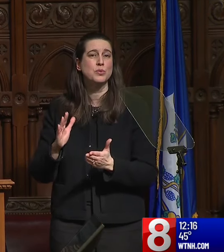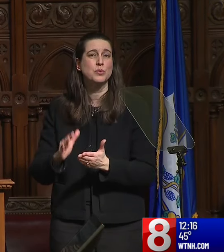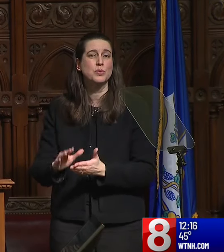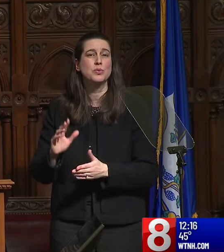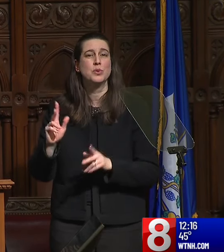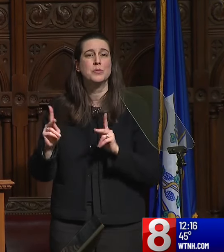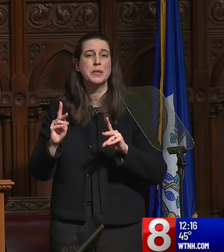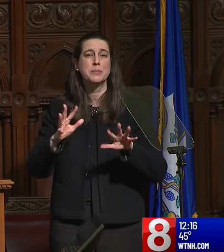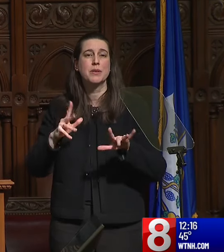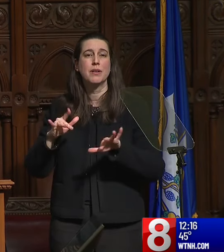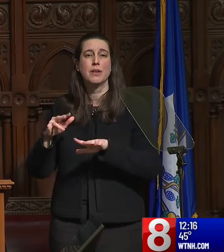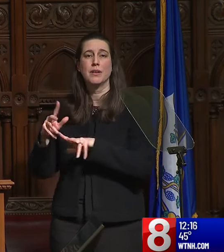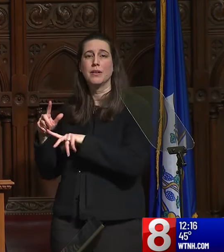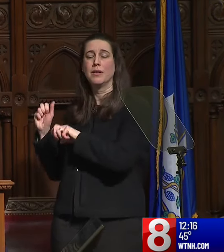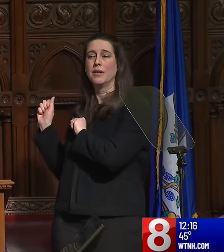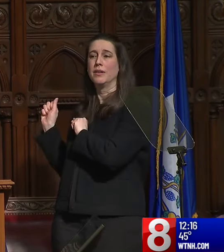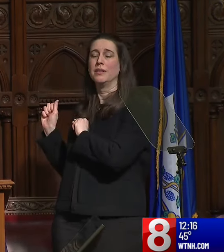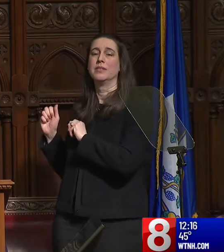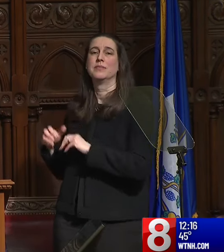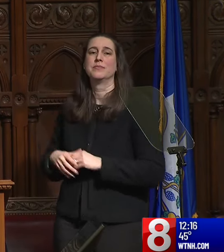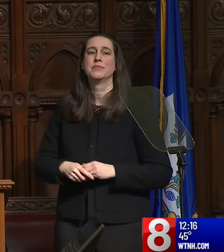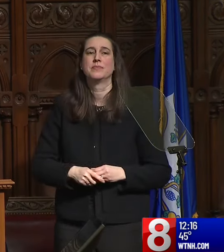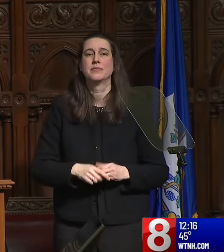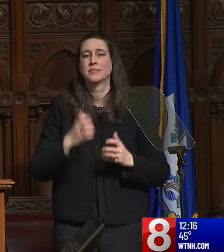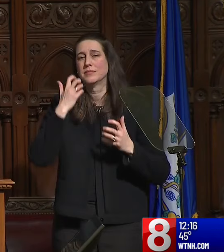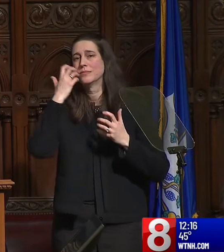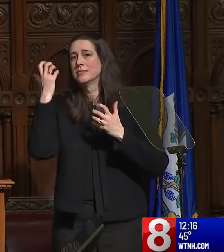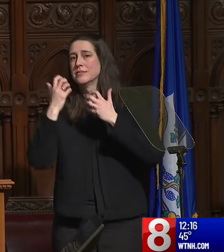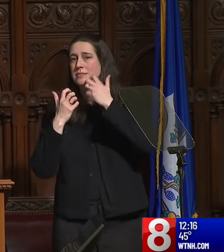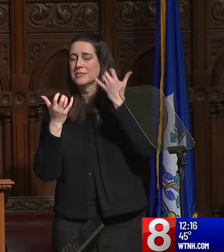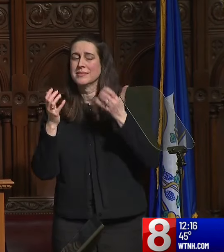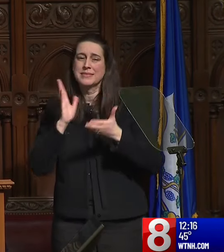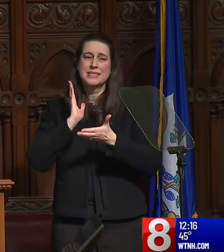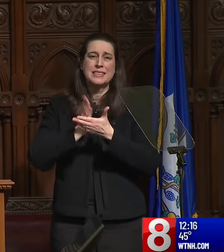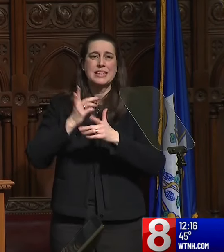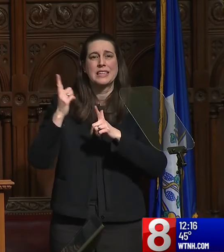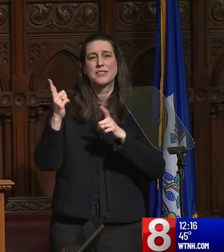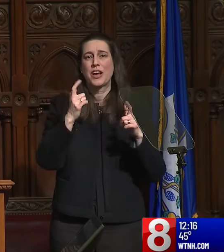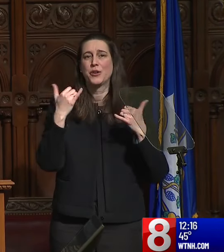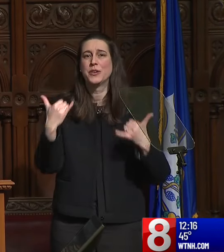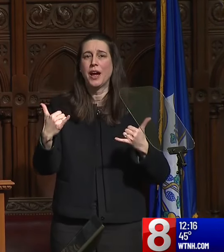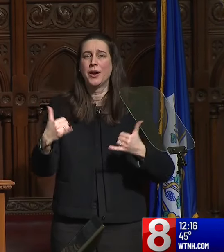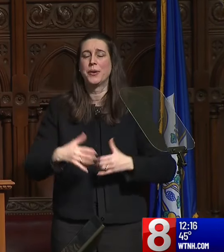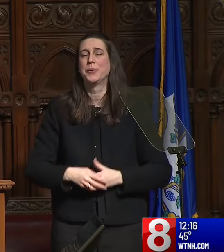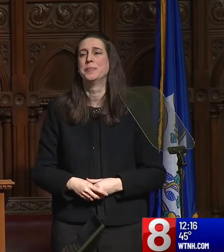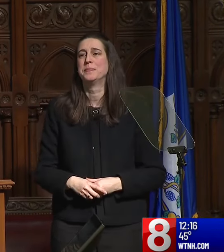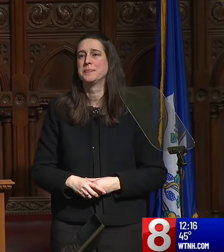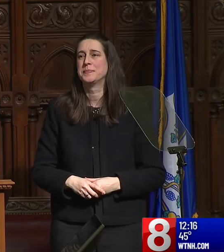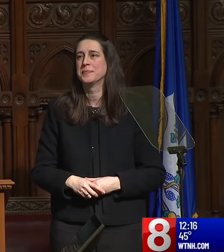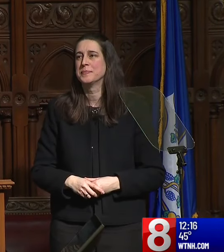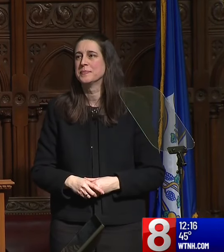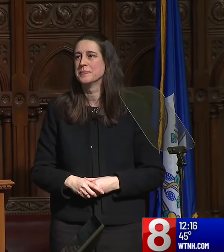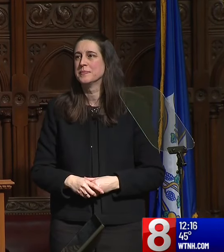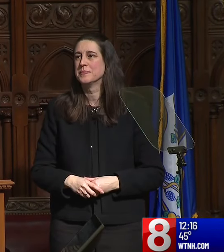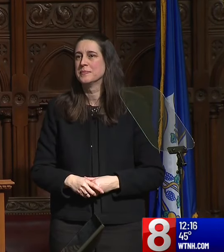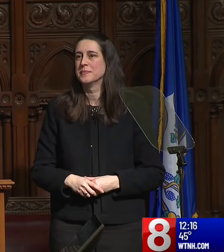Hamas. They are calling for order. We are assuming the governor stepped away from the podium for a moment here